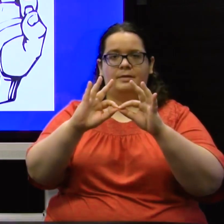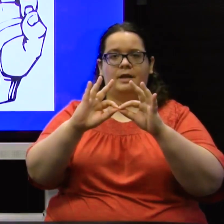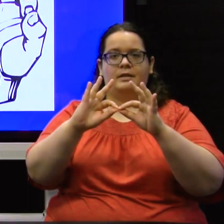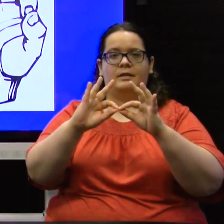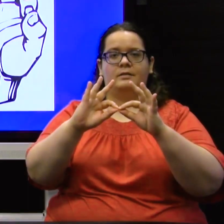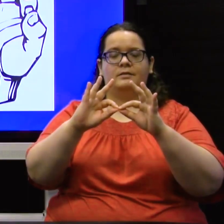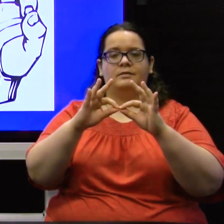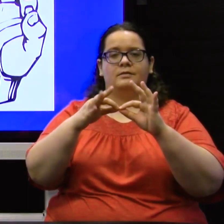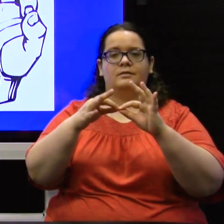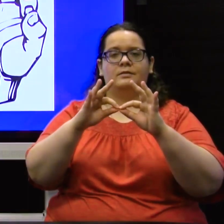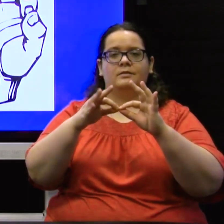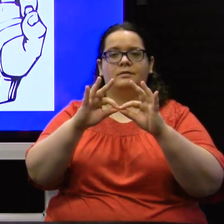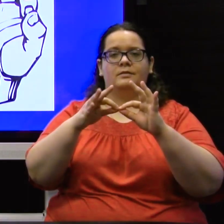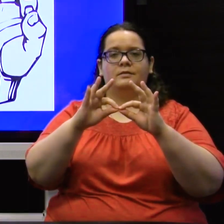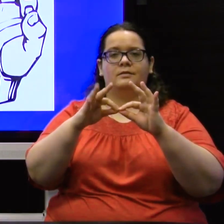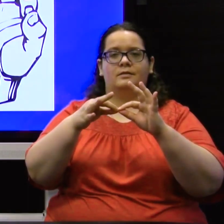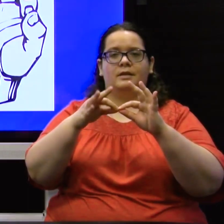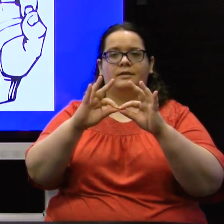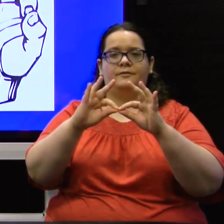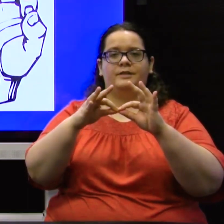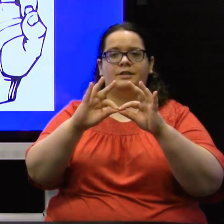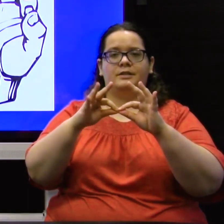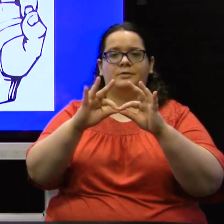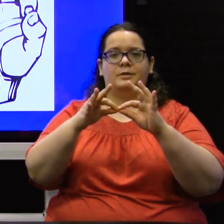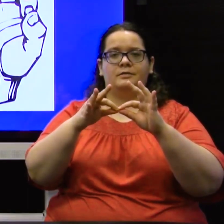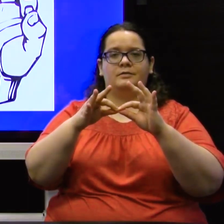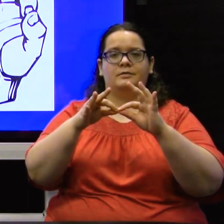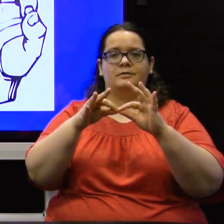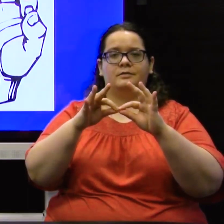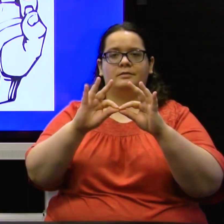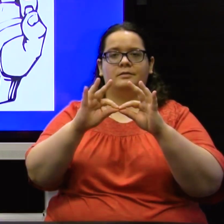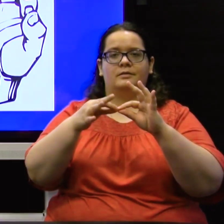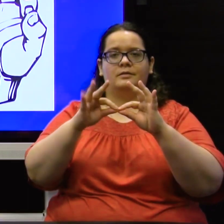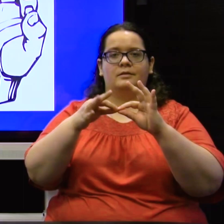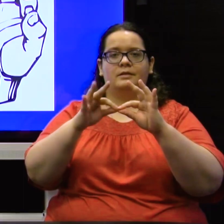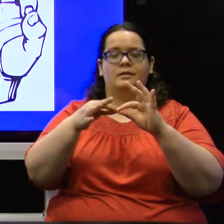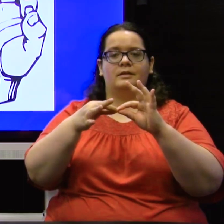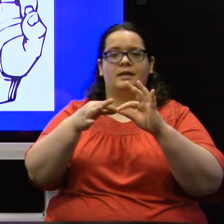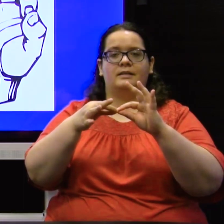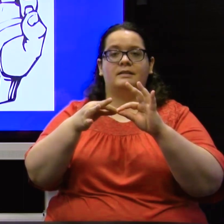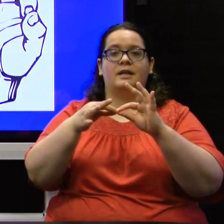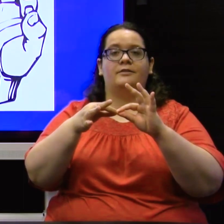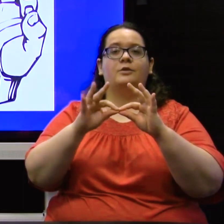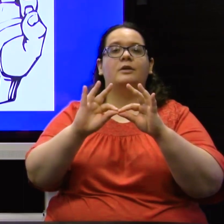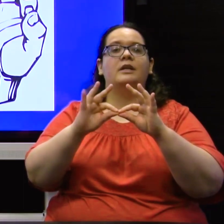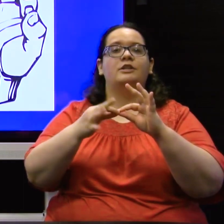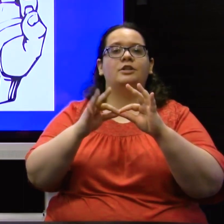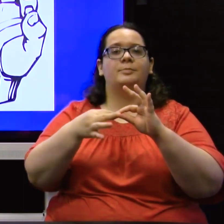and then kind of fidget this one. That's the sign for interpret.